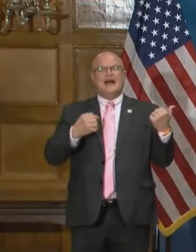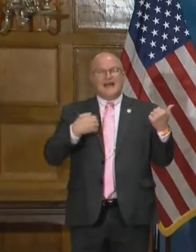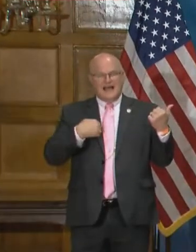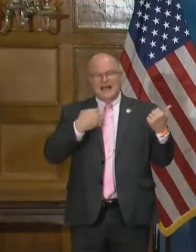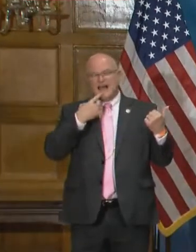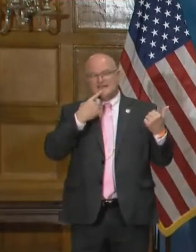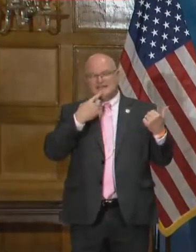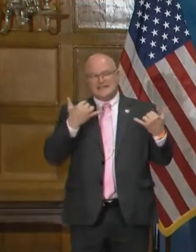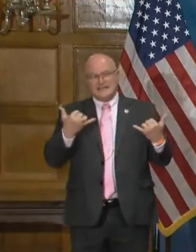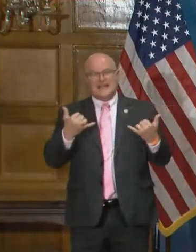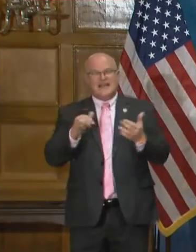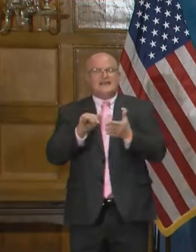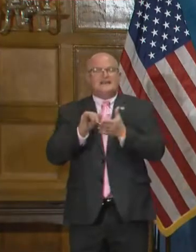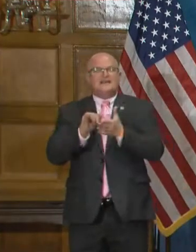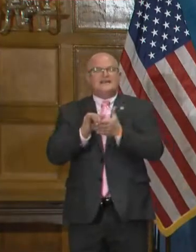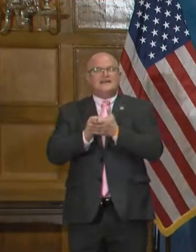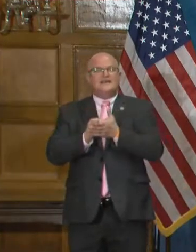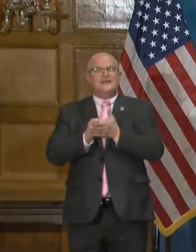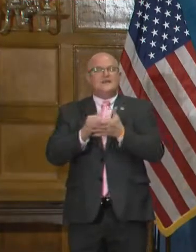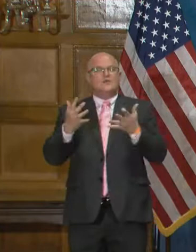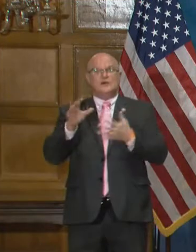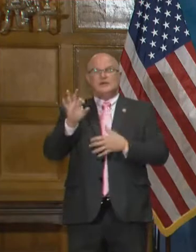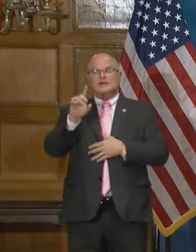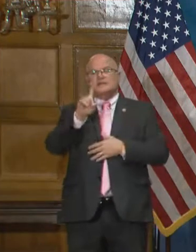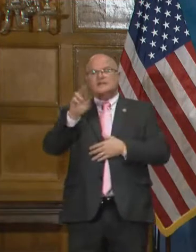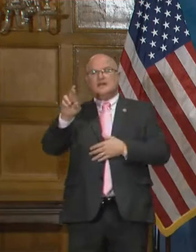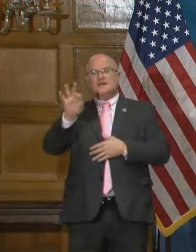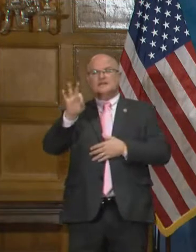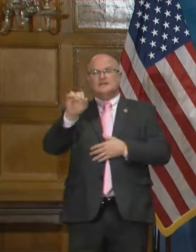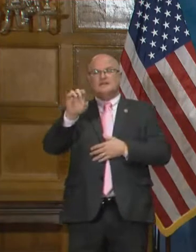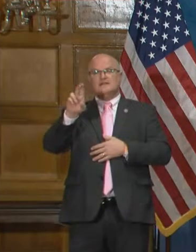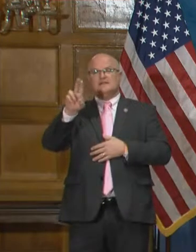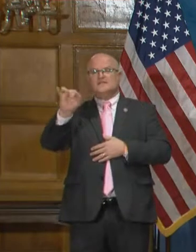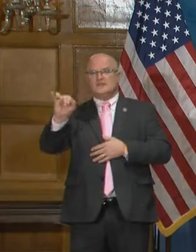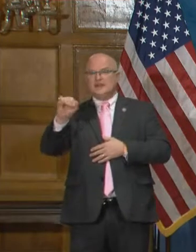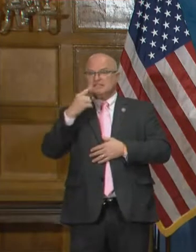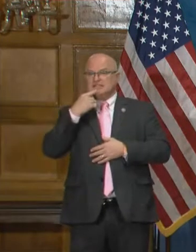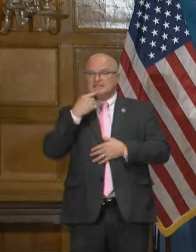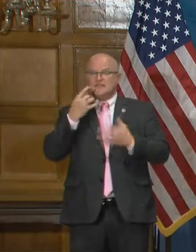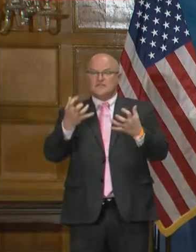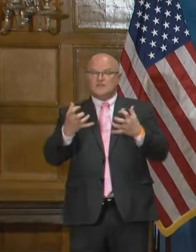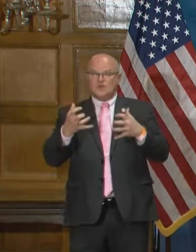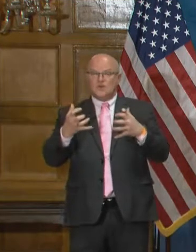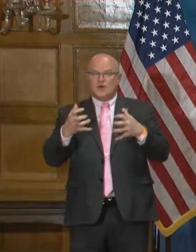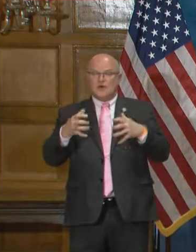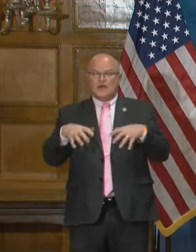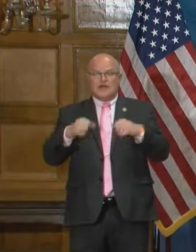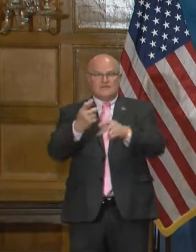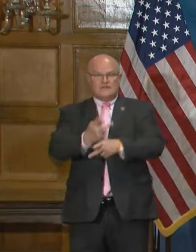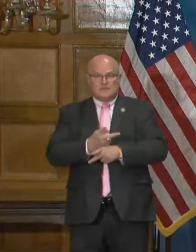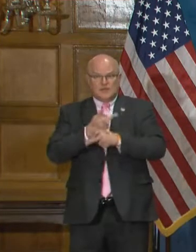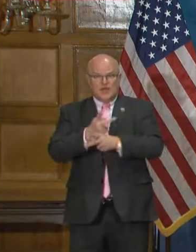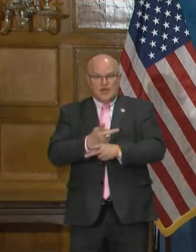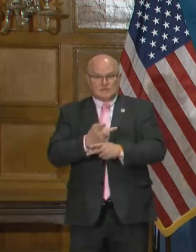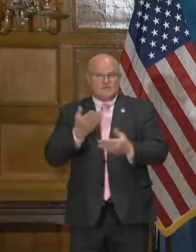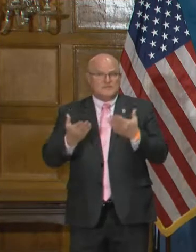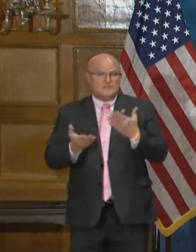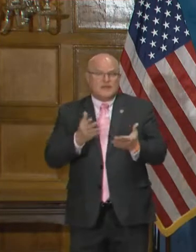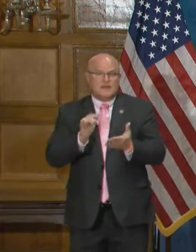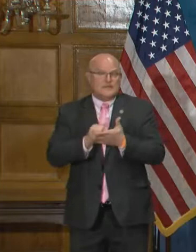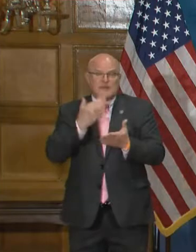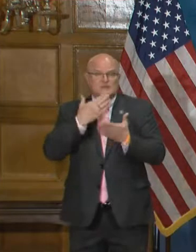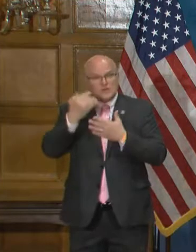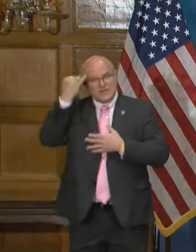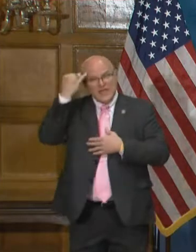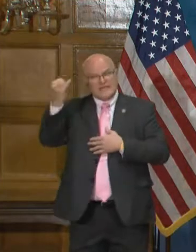I've set out that I think what Dr Fauci says that if you want to take every precaution, maybe that's a